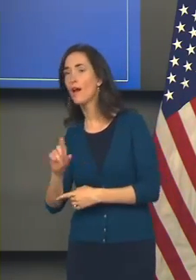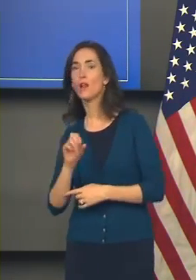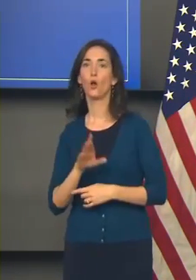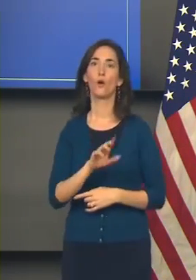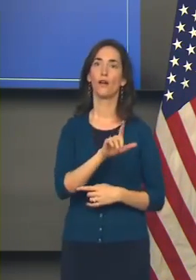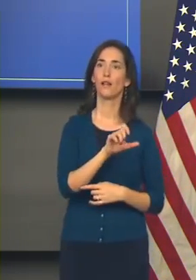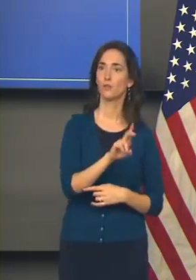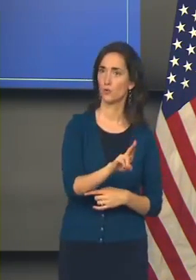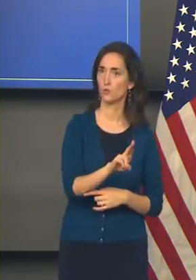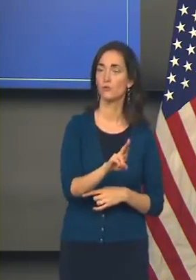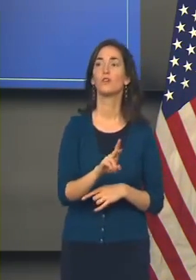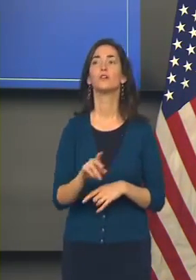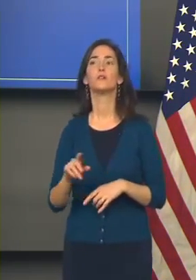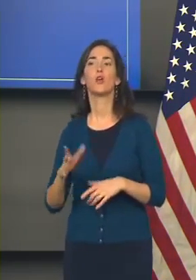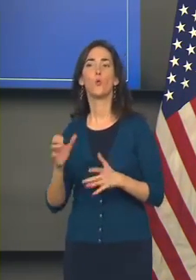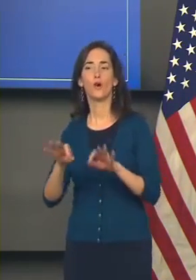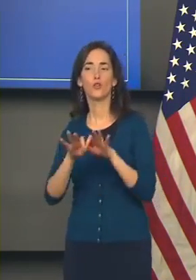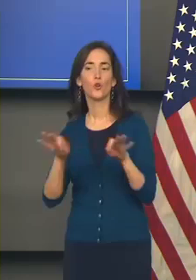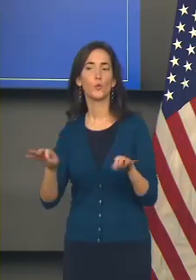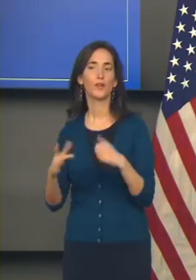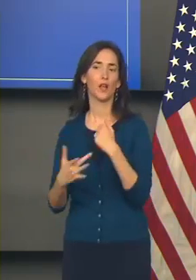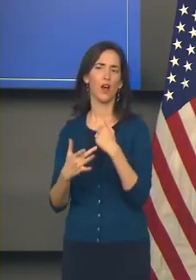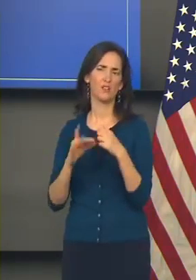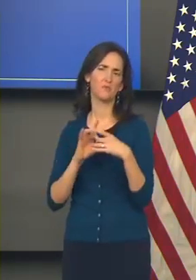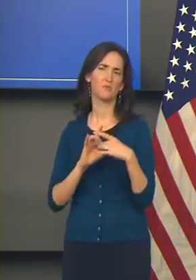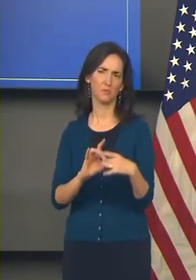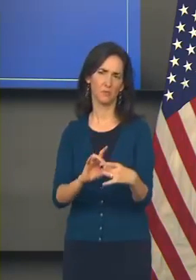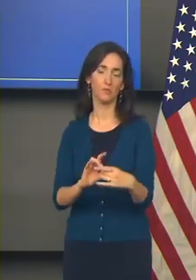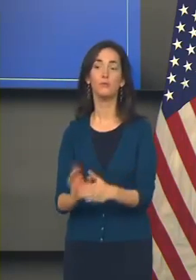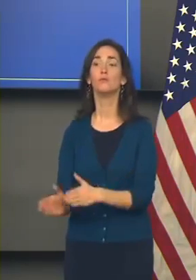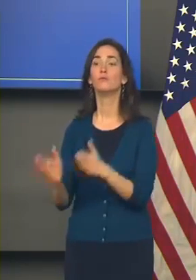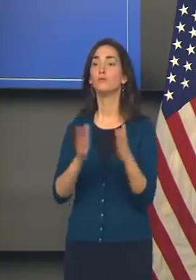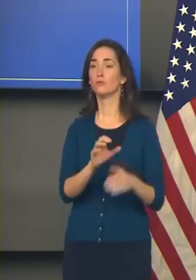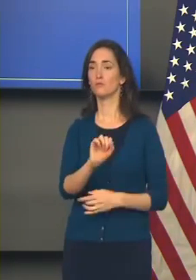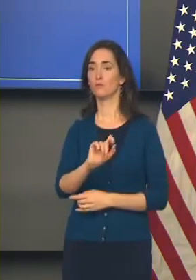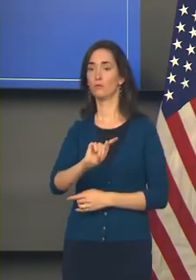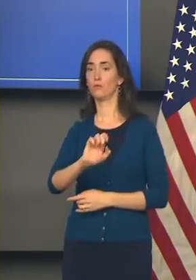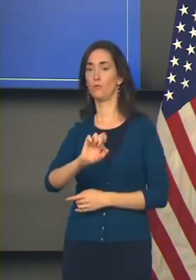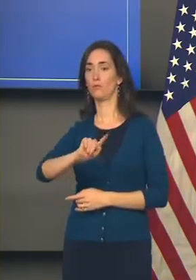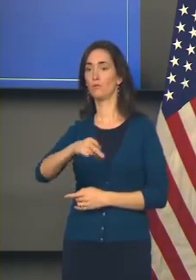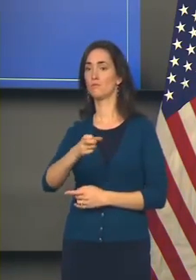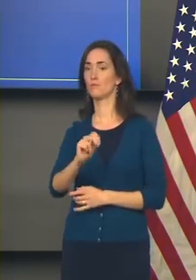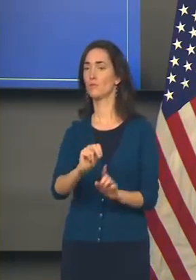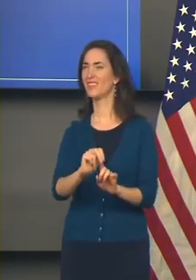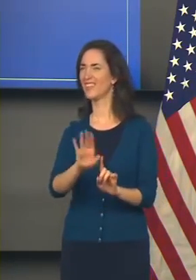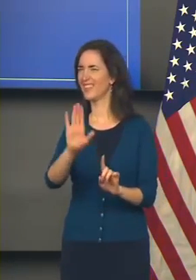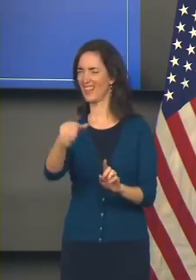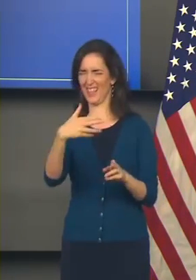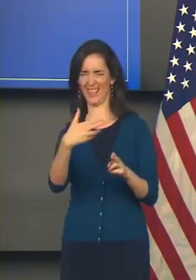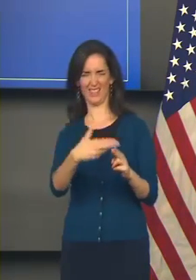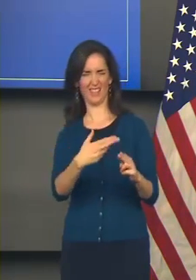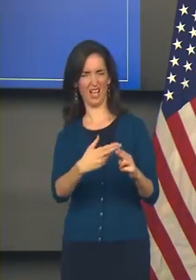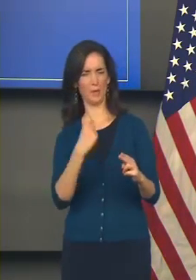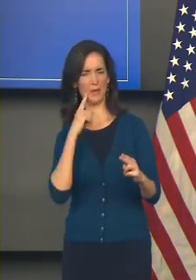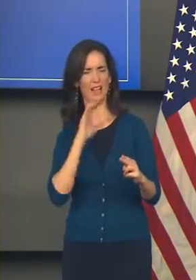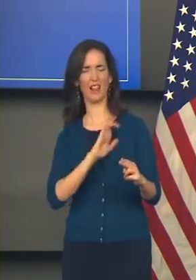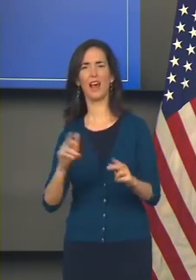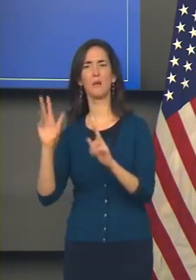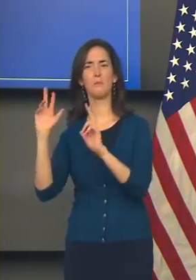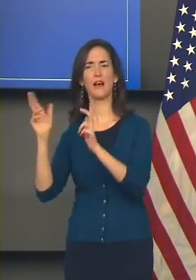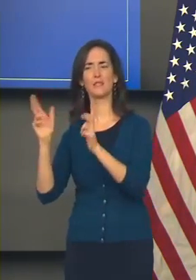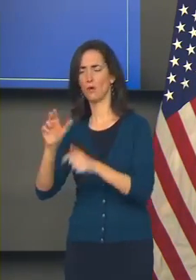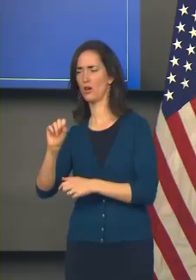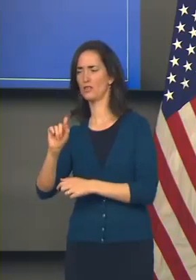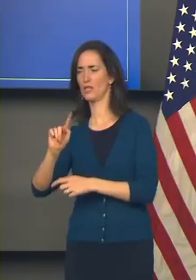-related degree. I think Stephen, who by the way is not the NBA player, Stephen